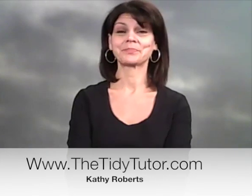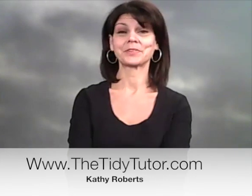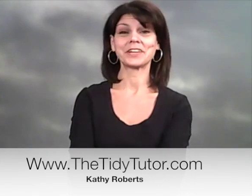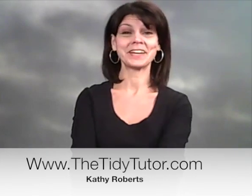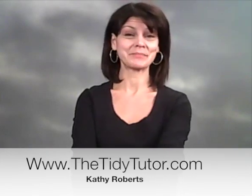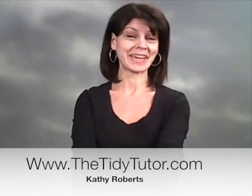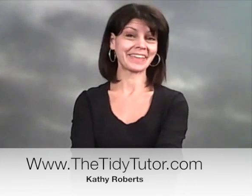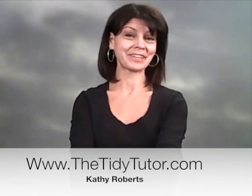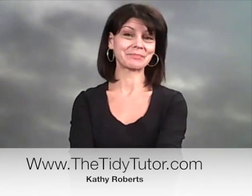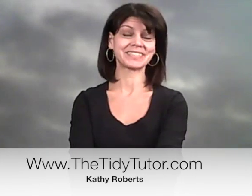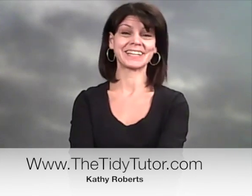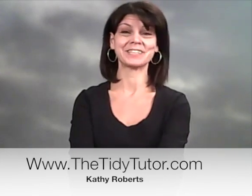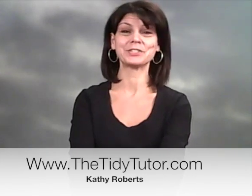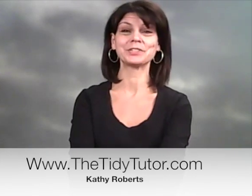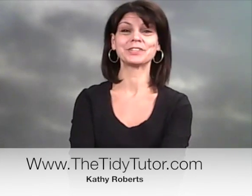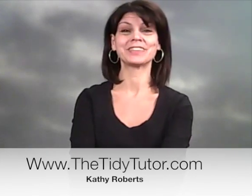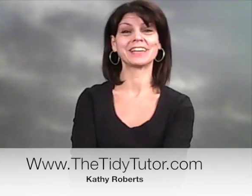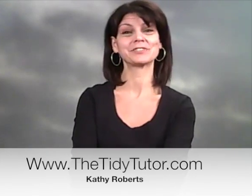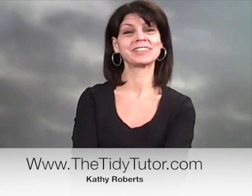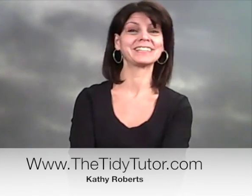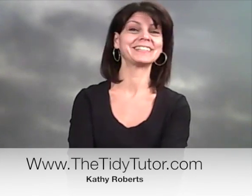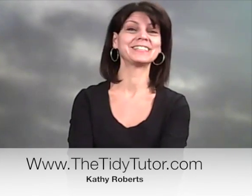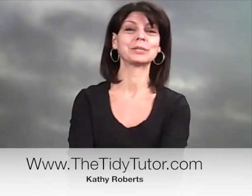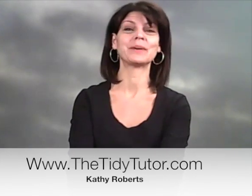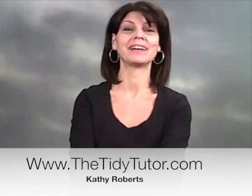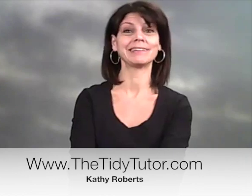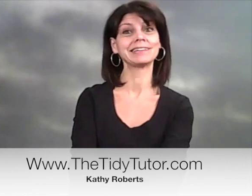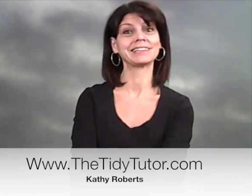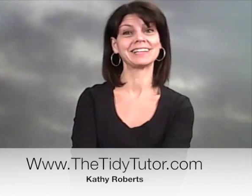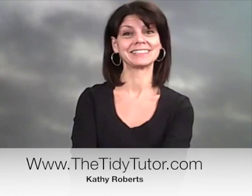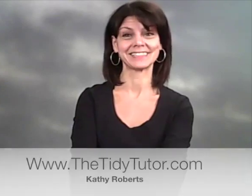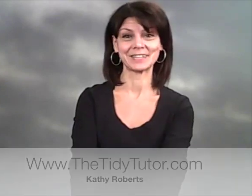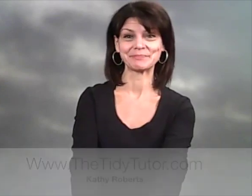Okay? I'm Kathy. I'm the Tidy Tutor. Thanks for listening to my linen closet tip.